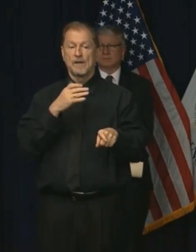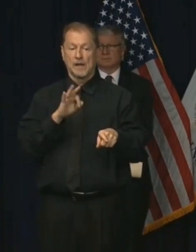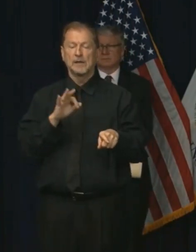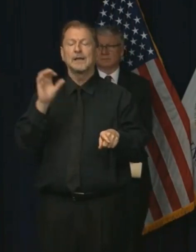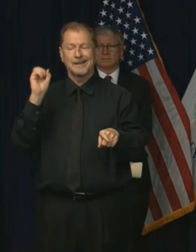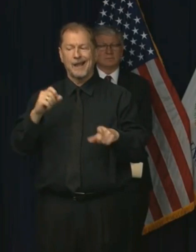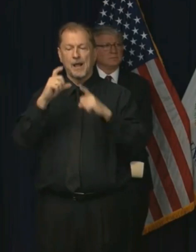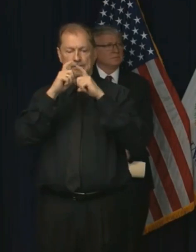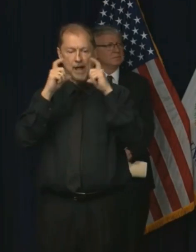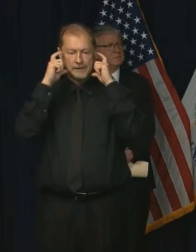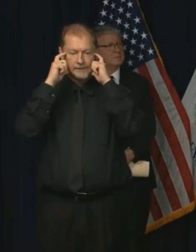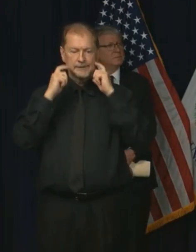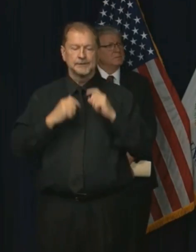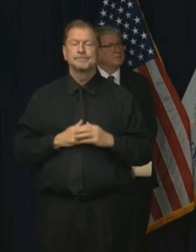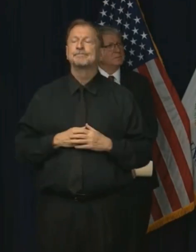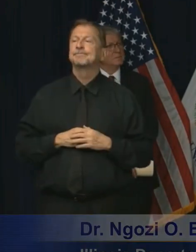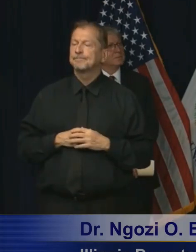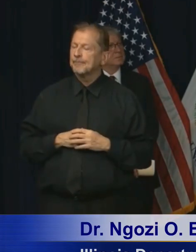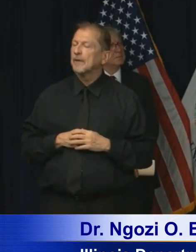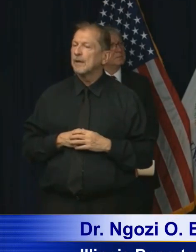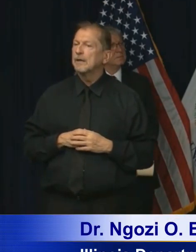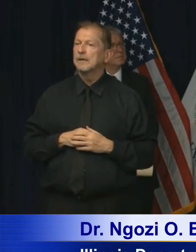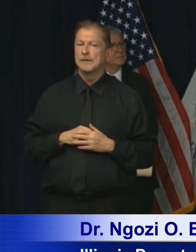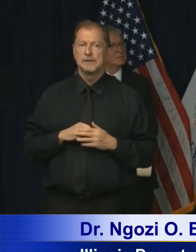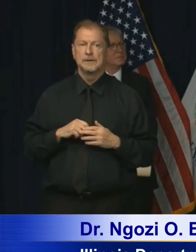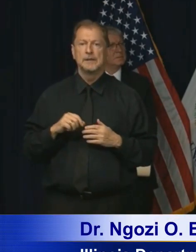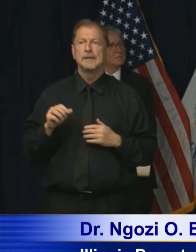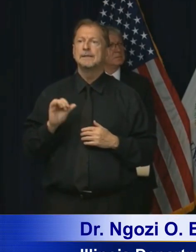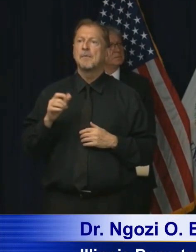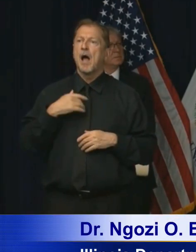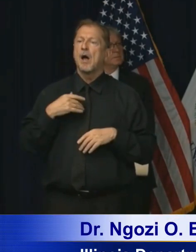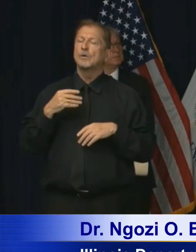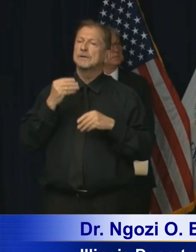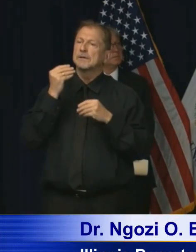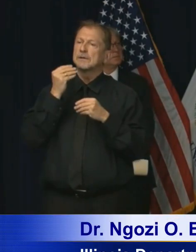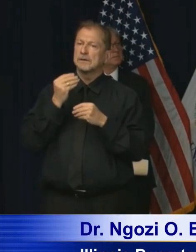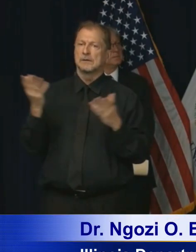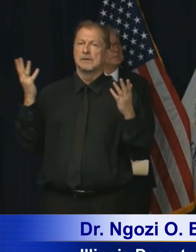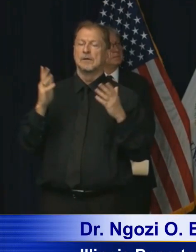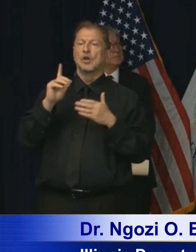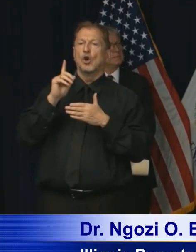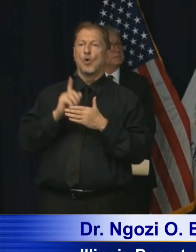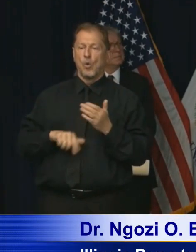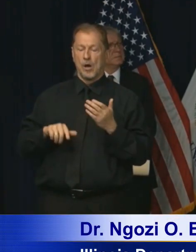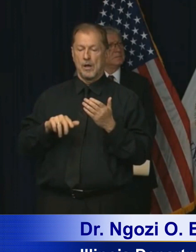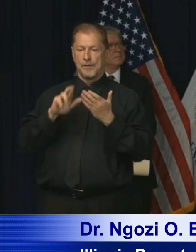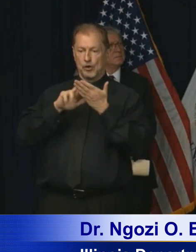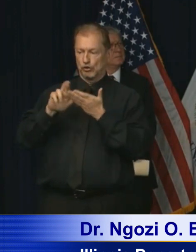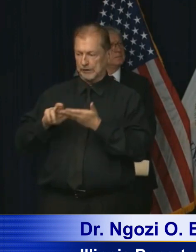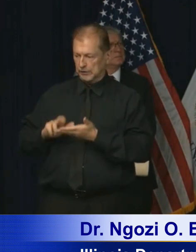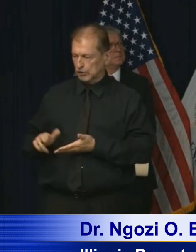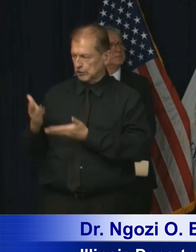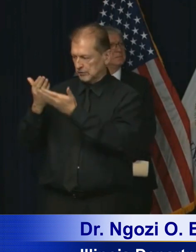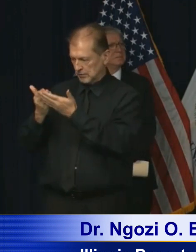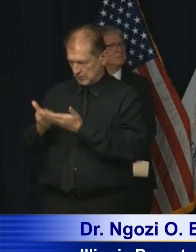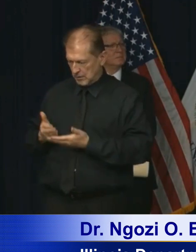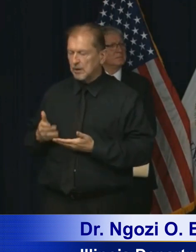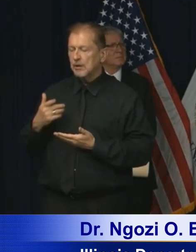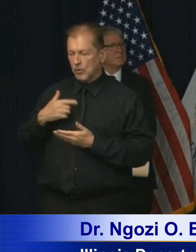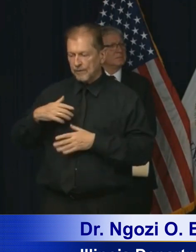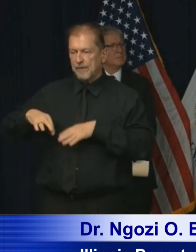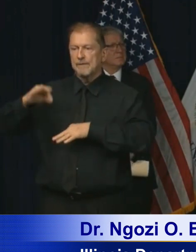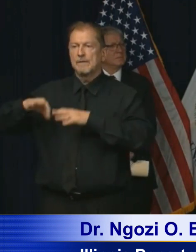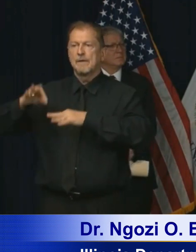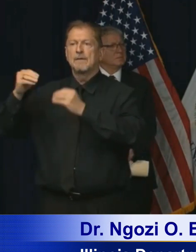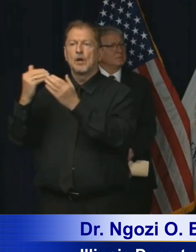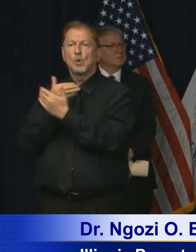Right. So, again, as I just shared that the guidance and the information, the epidemiologic data, is giving us new information every